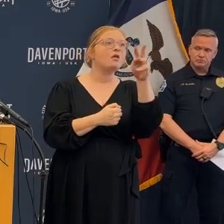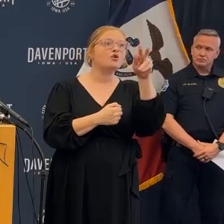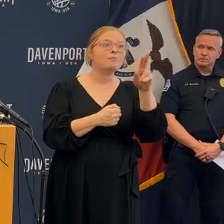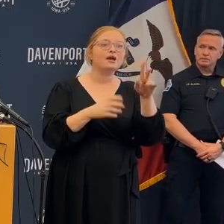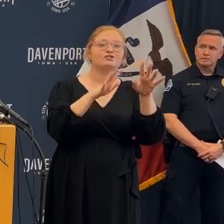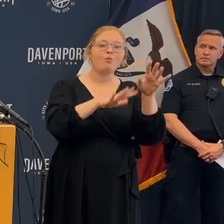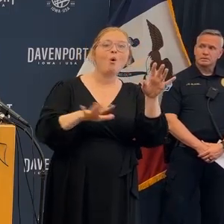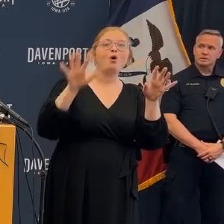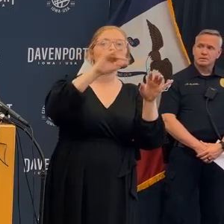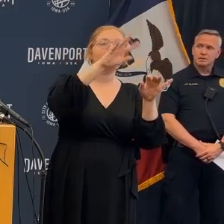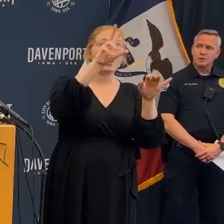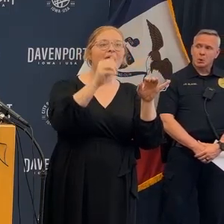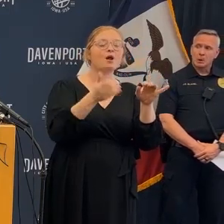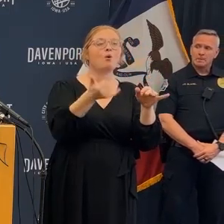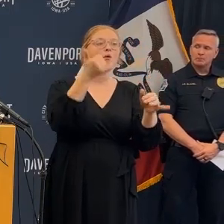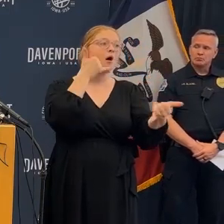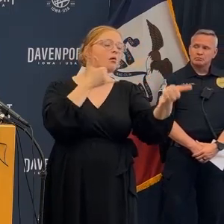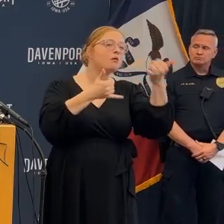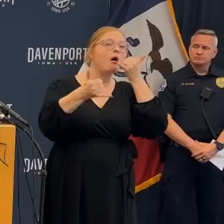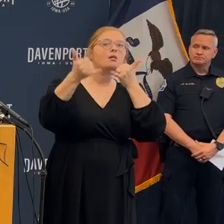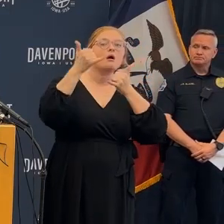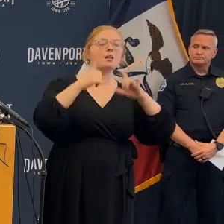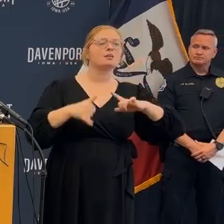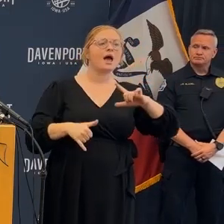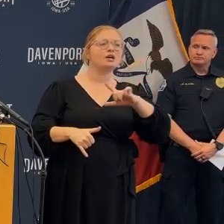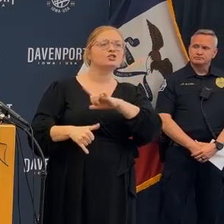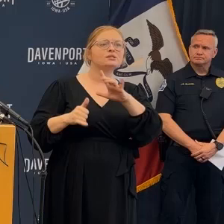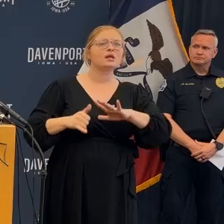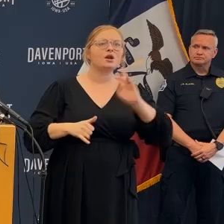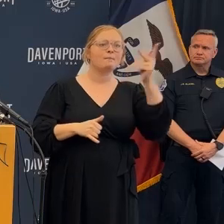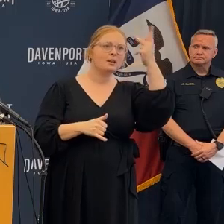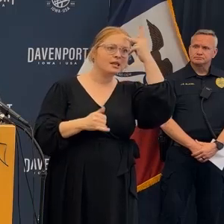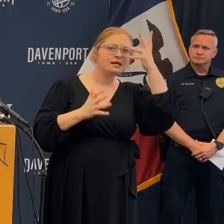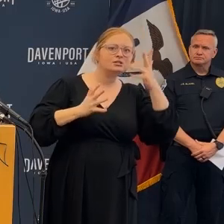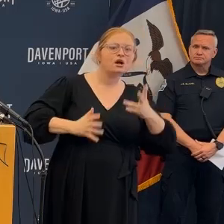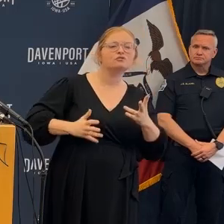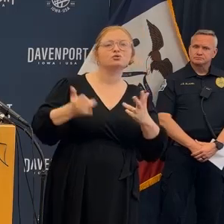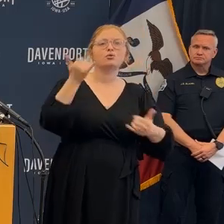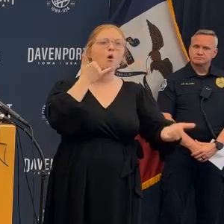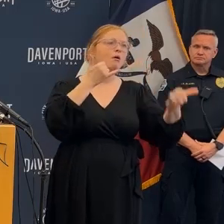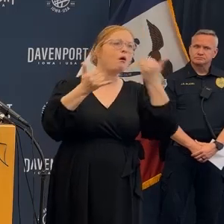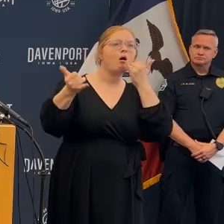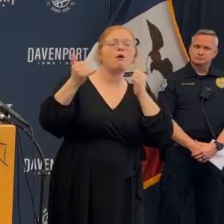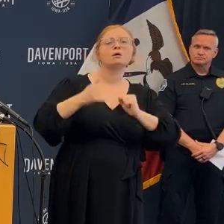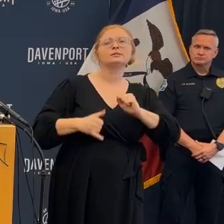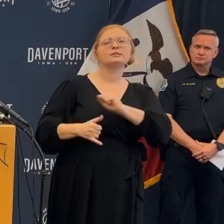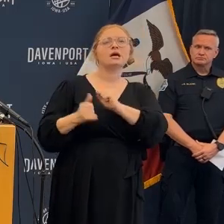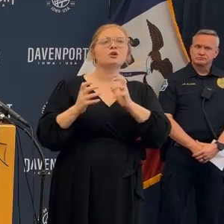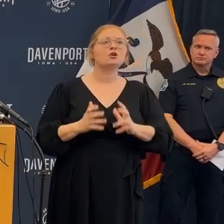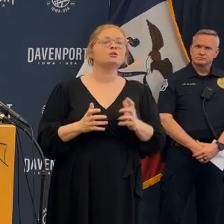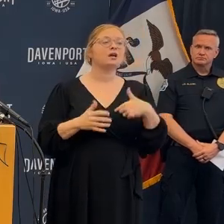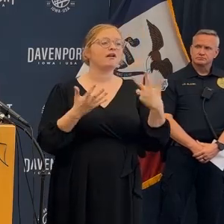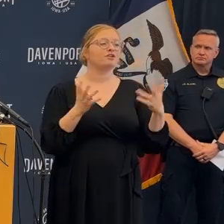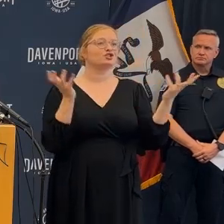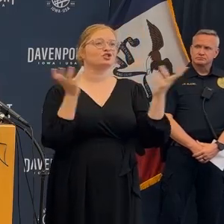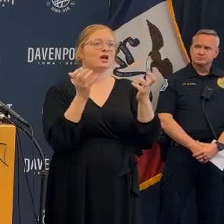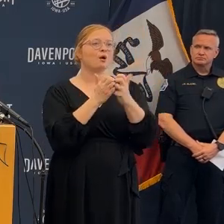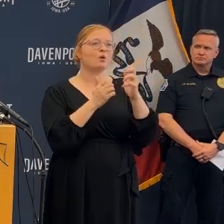grateful for the community support and there's been a lot of it they've reached out to me mayors from across the state